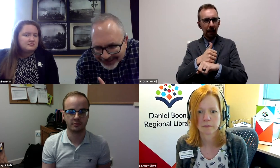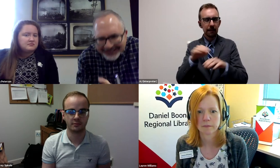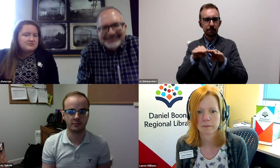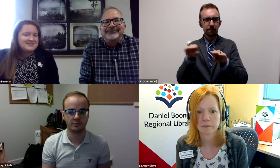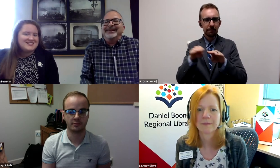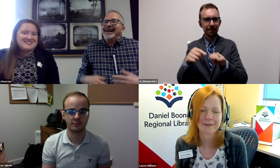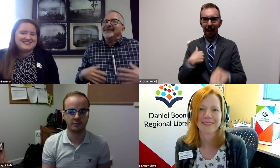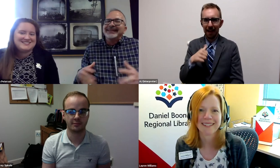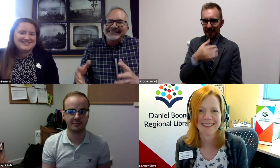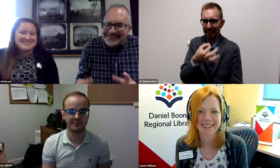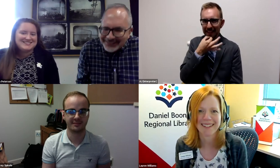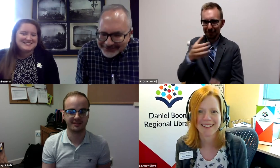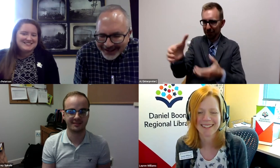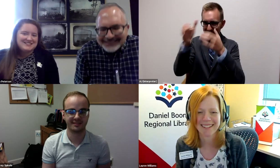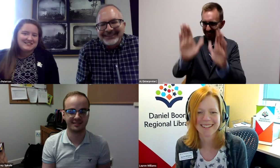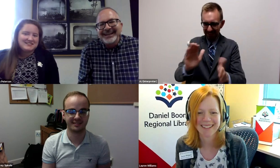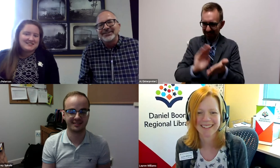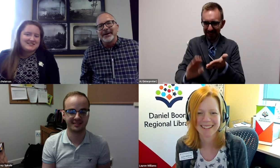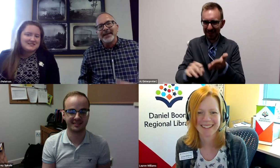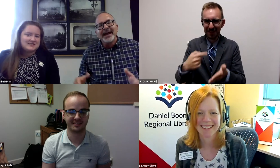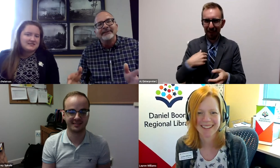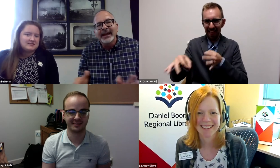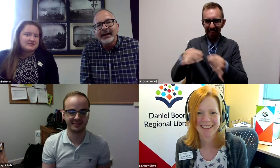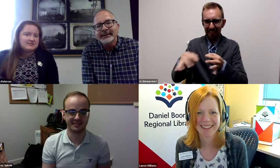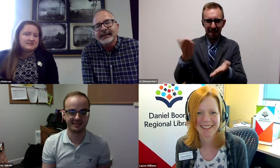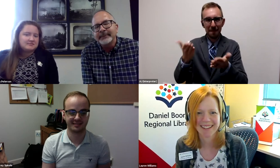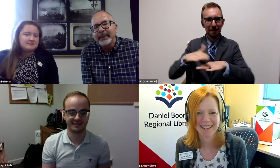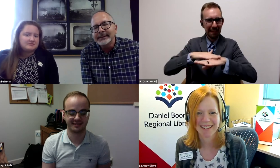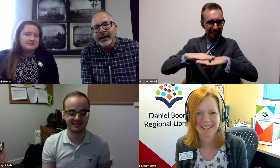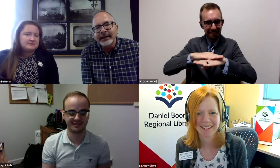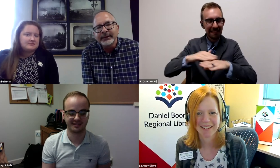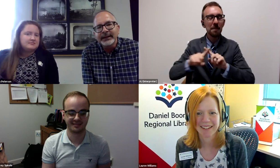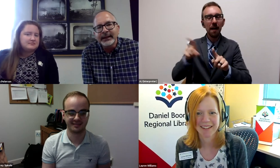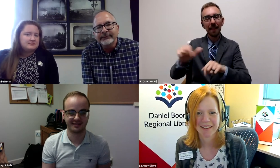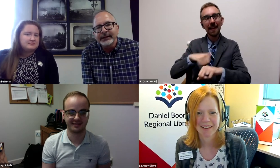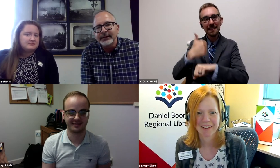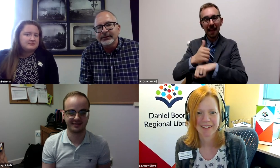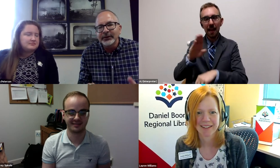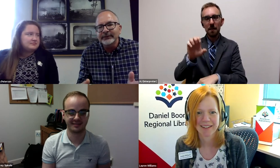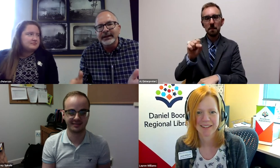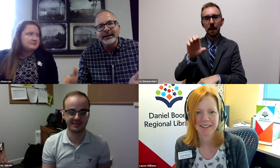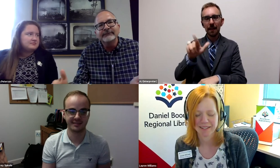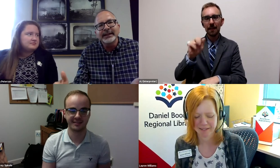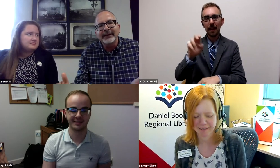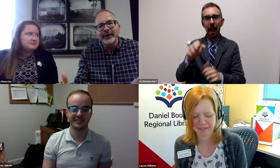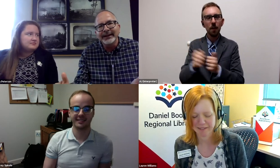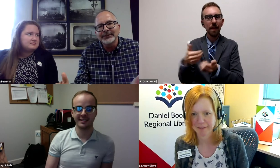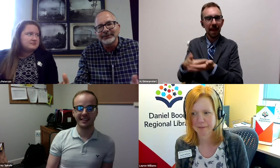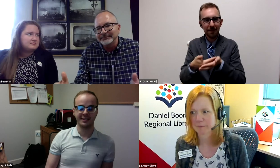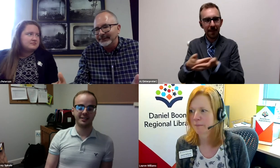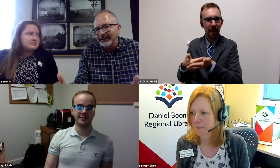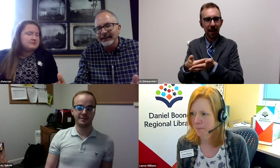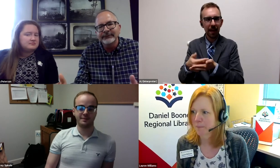not expert in this, so please excuse my explanation, but they kind of set a baseline with the infant, sort of the infant at